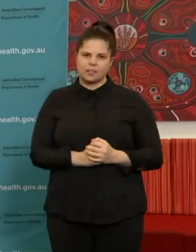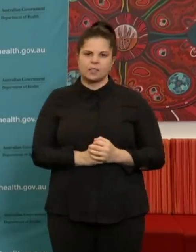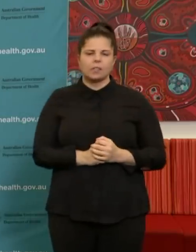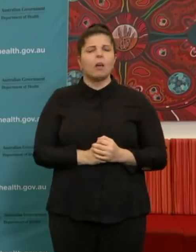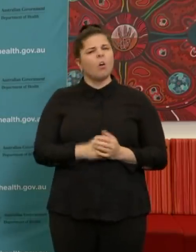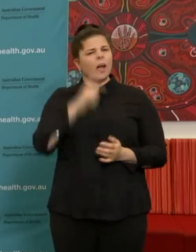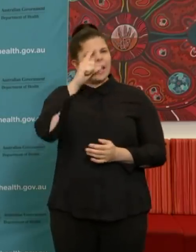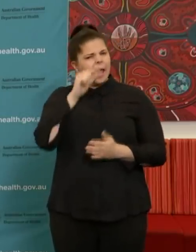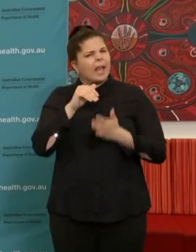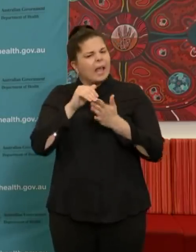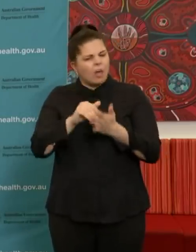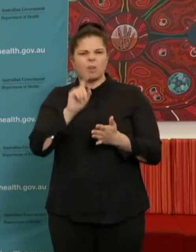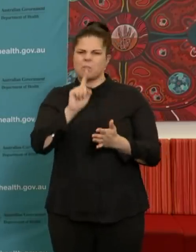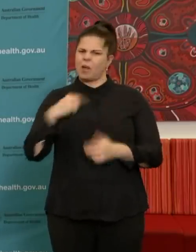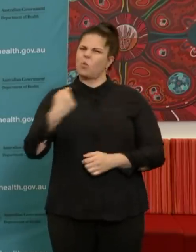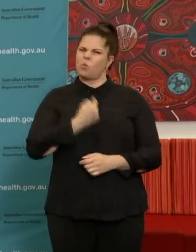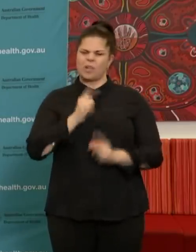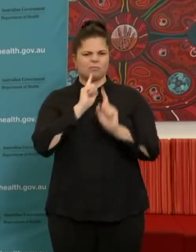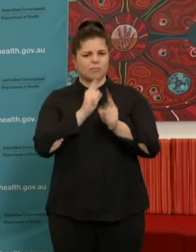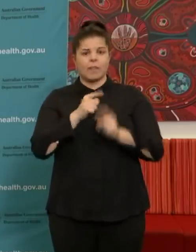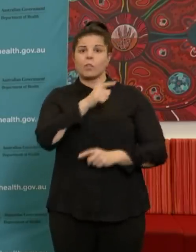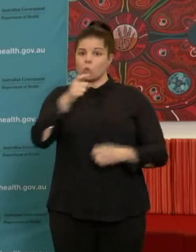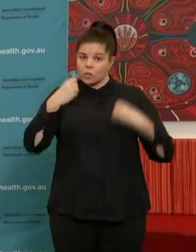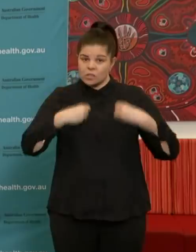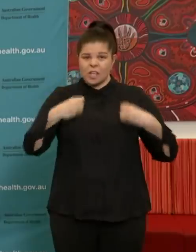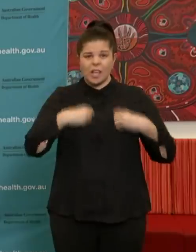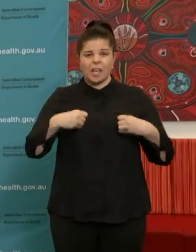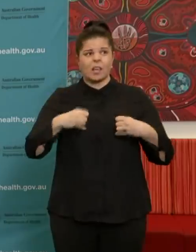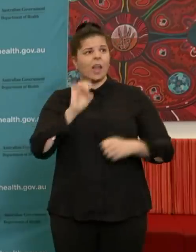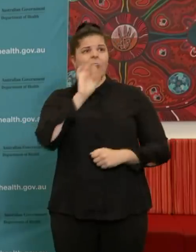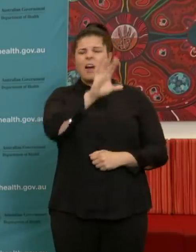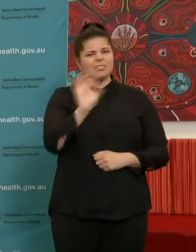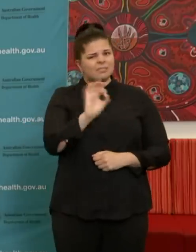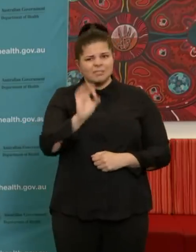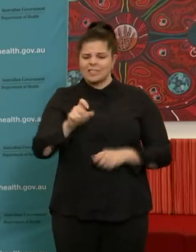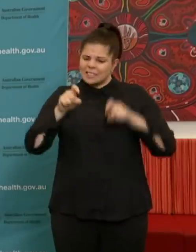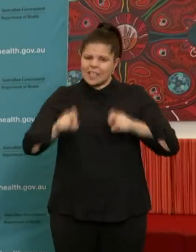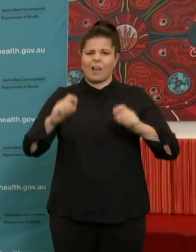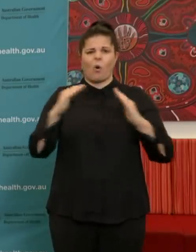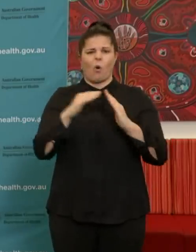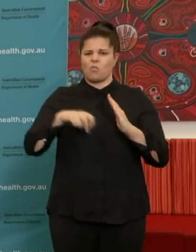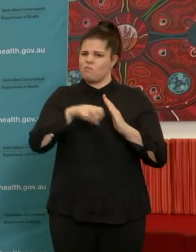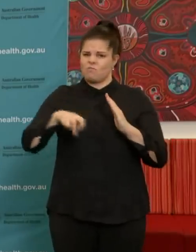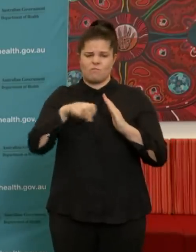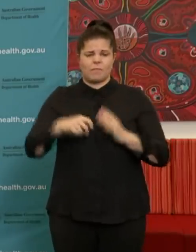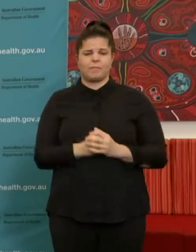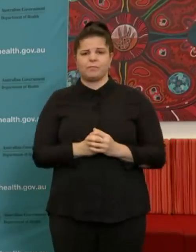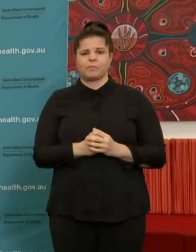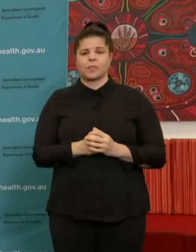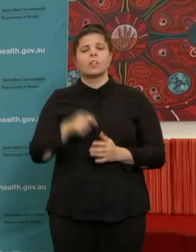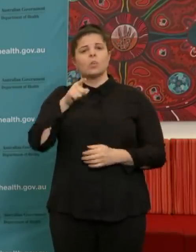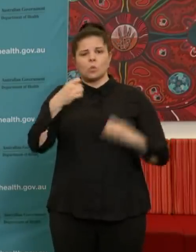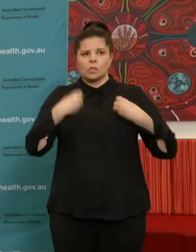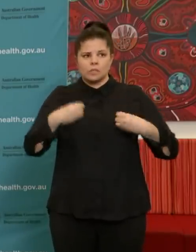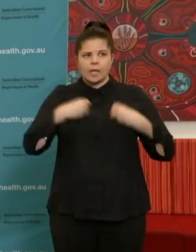our advice remains, if you are sick, stay at home. If you are sick and you need to seek, for example,